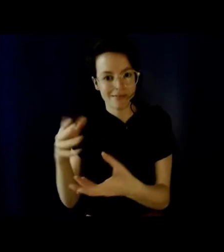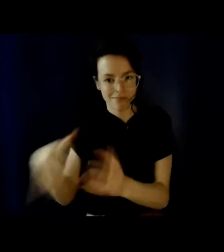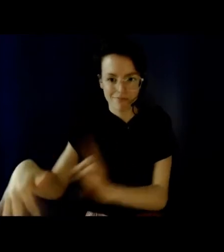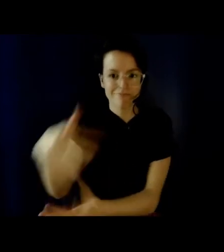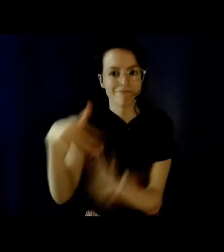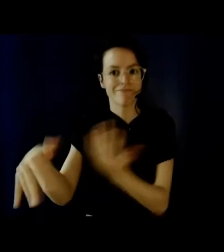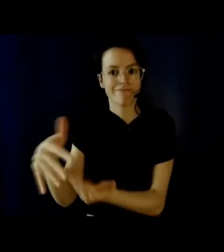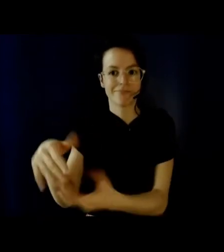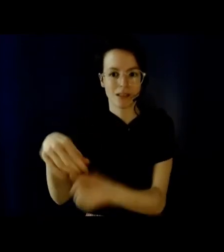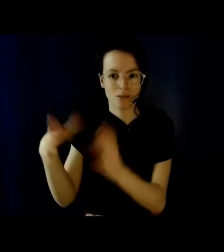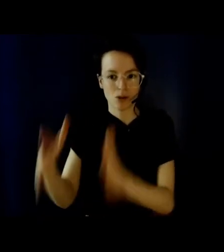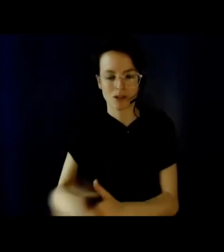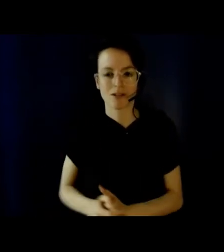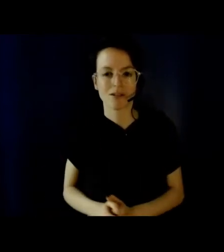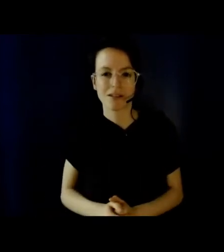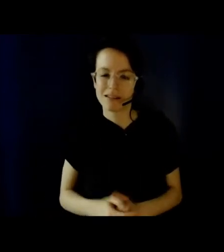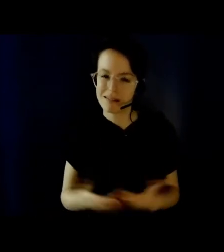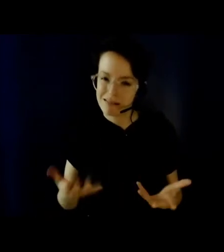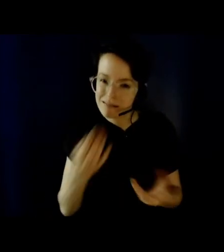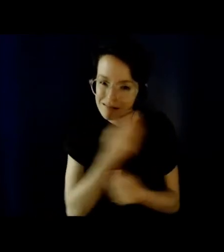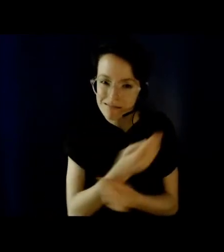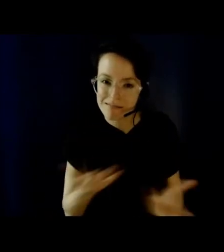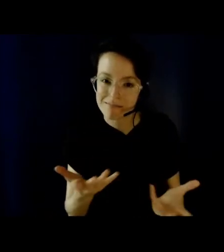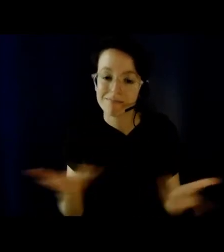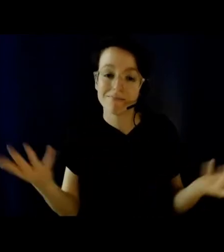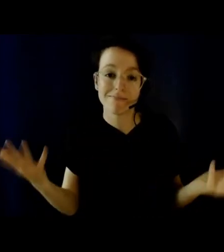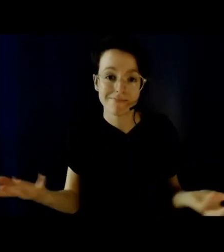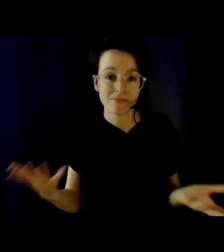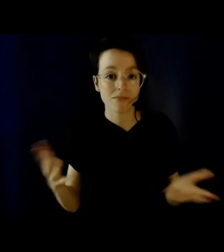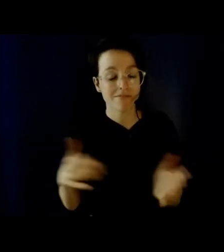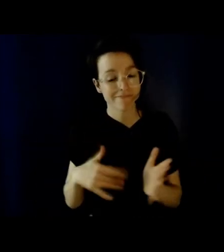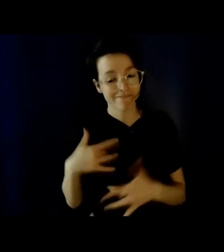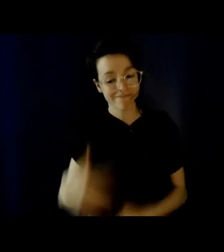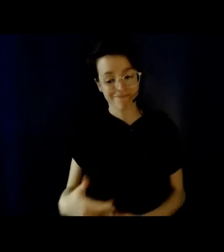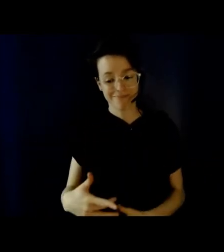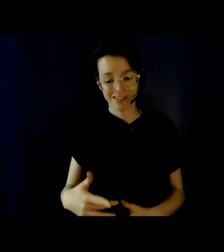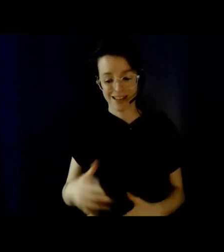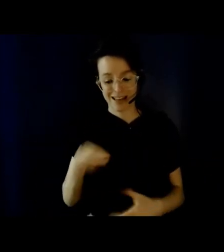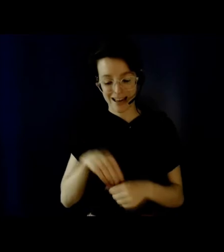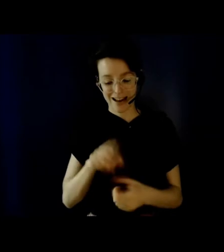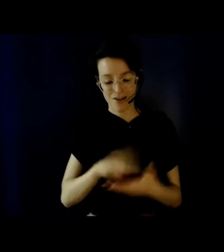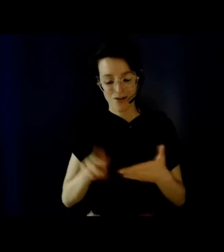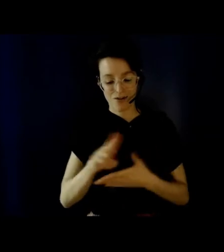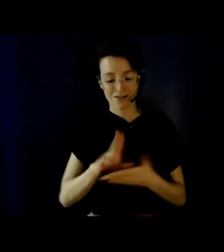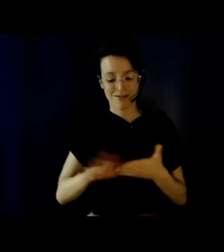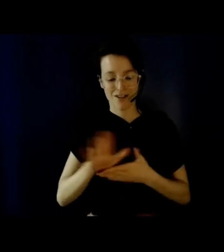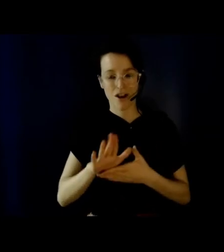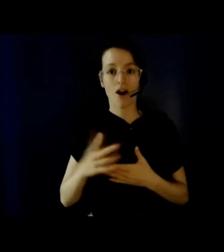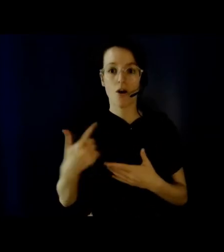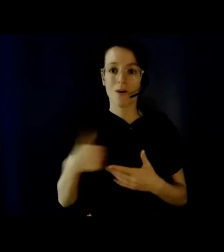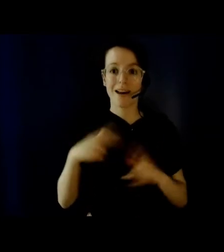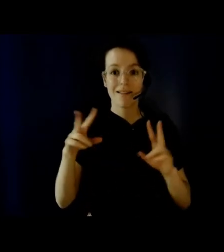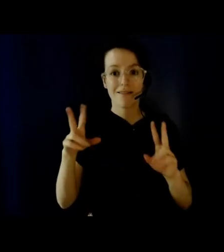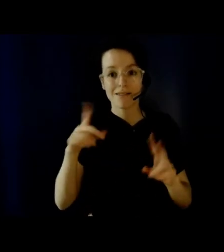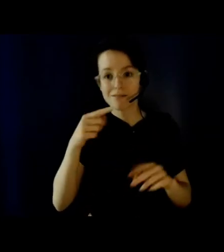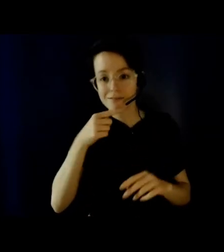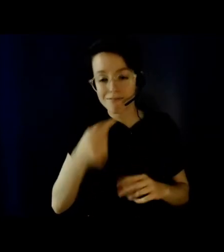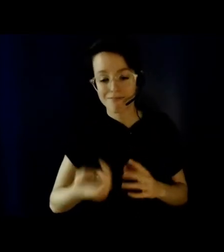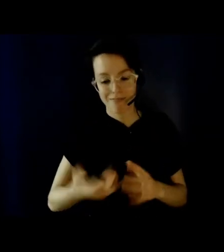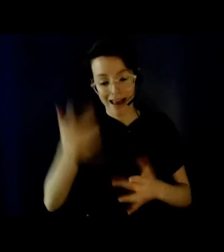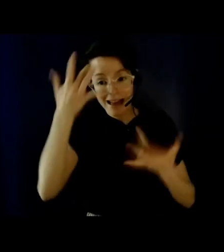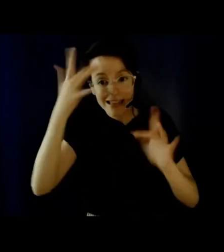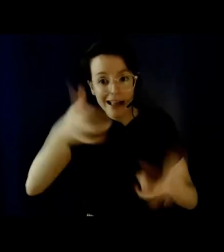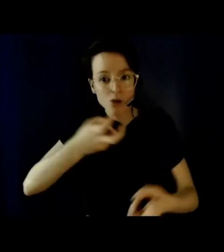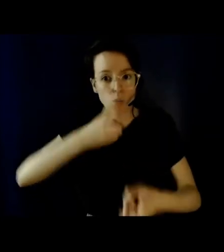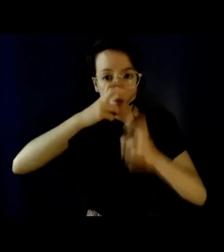passes for intellectual rigor in the academy is usually just thinly veiled ableism. If rigor mattered, if that